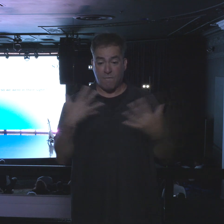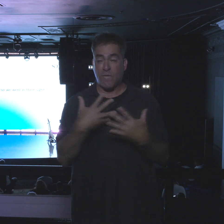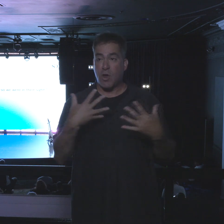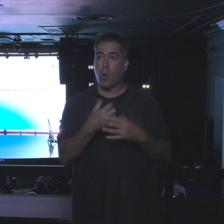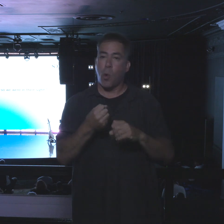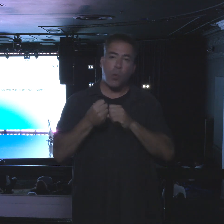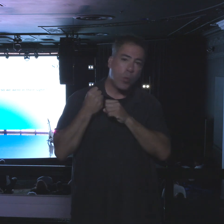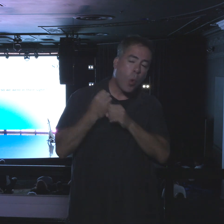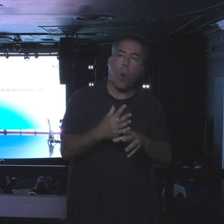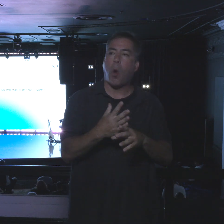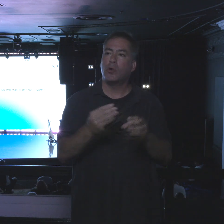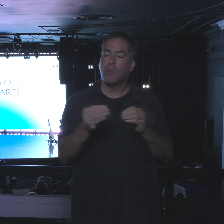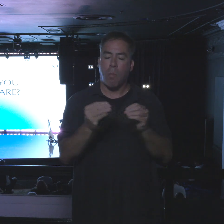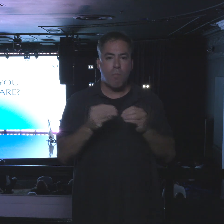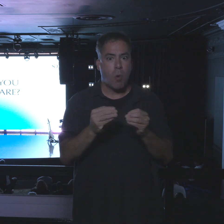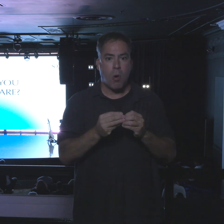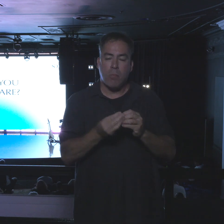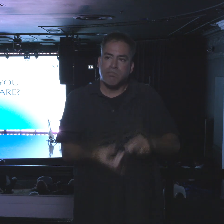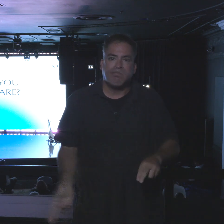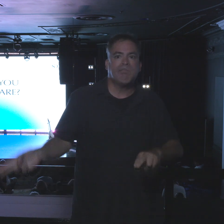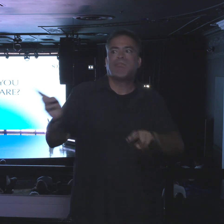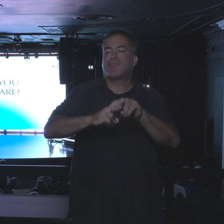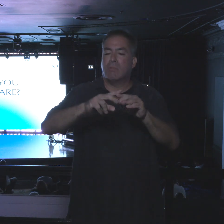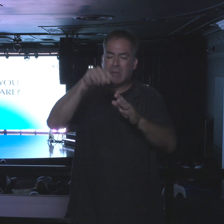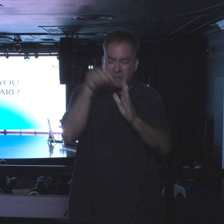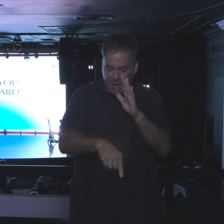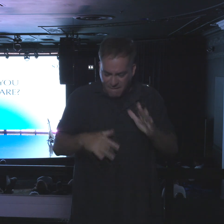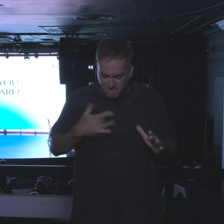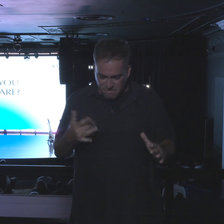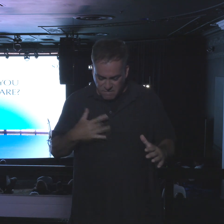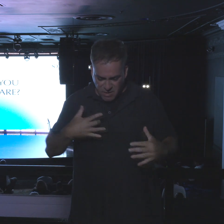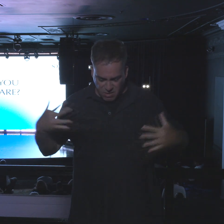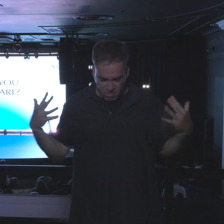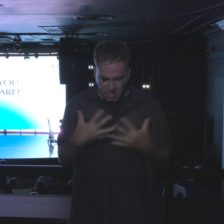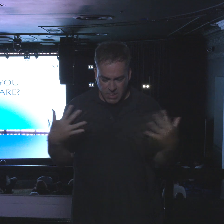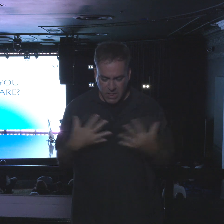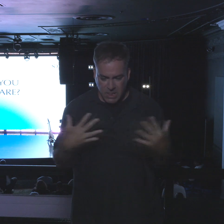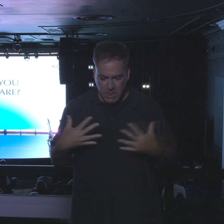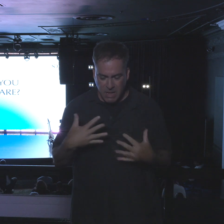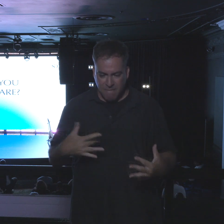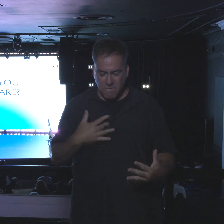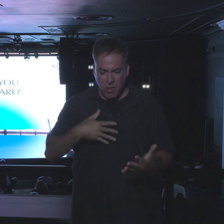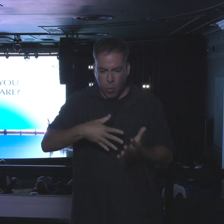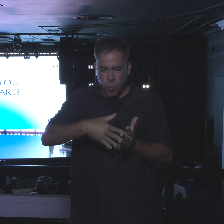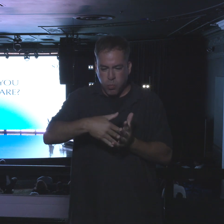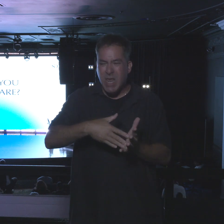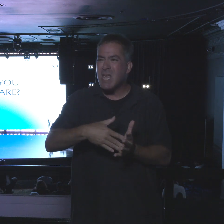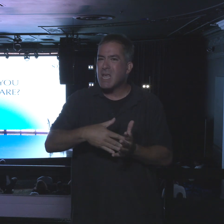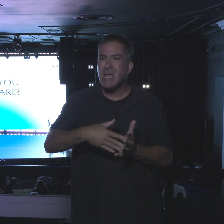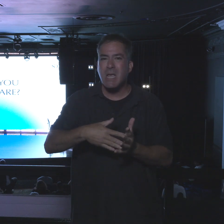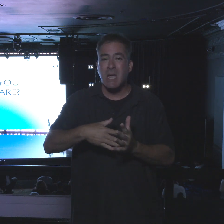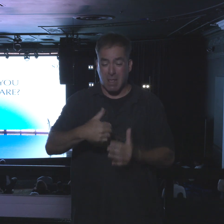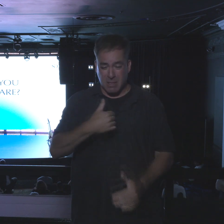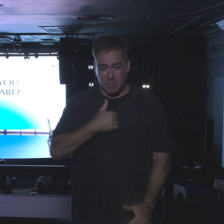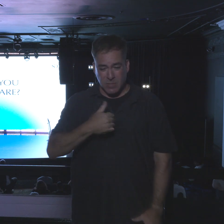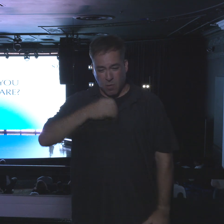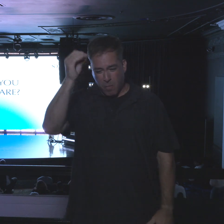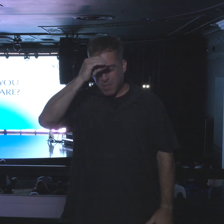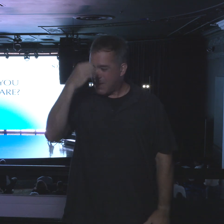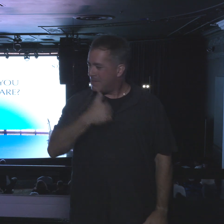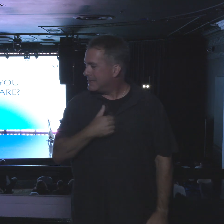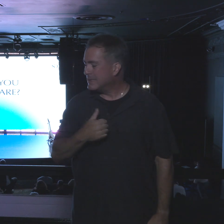situation and they saw themselves as weak. They had a negative opinion of themselves.